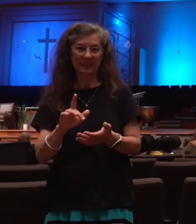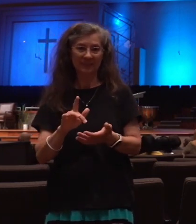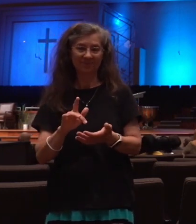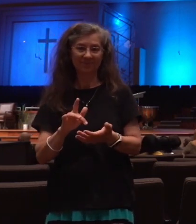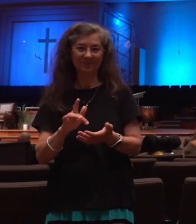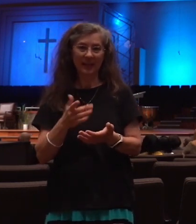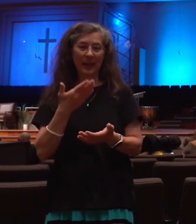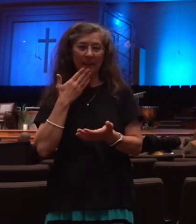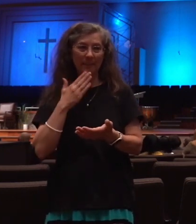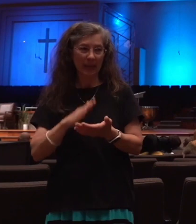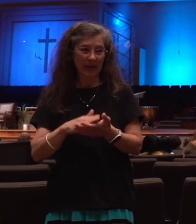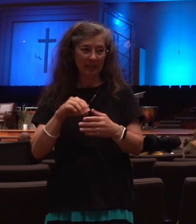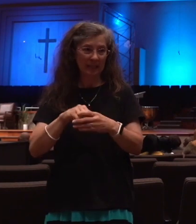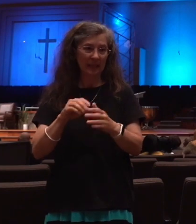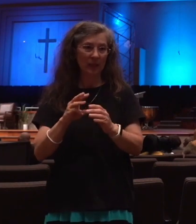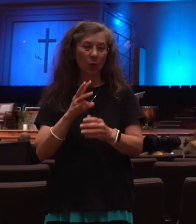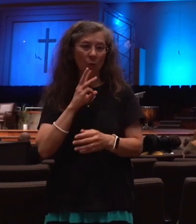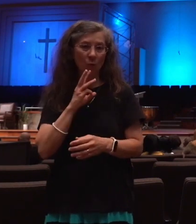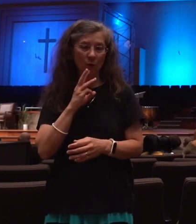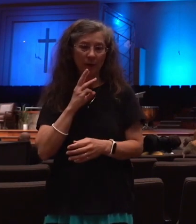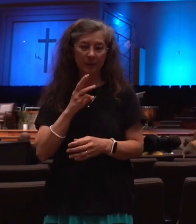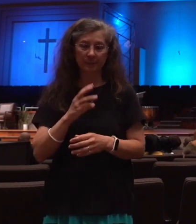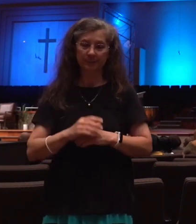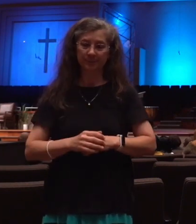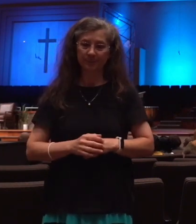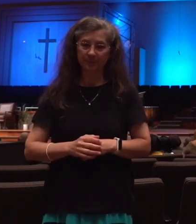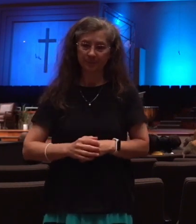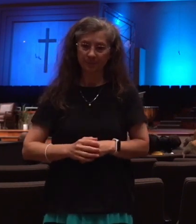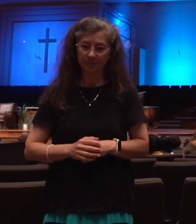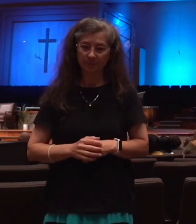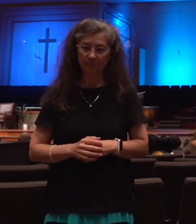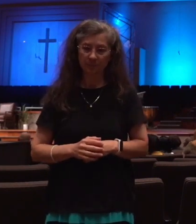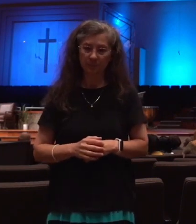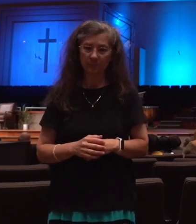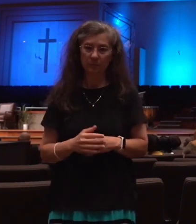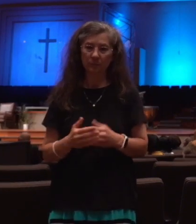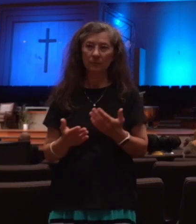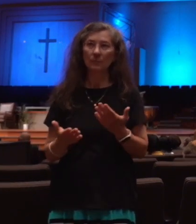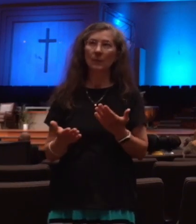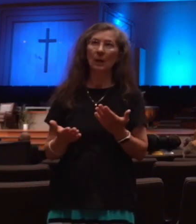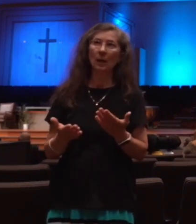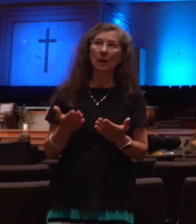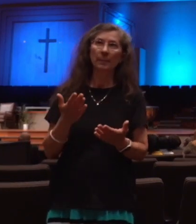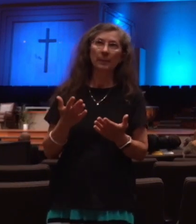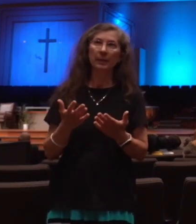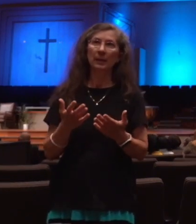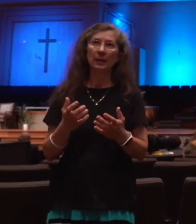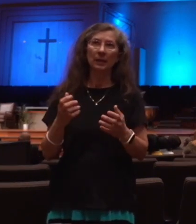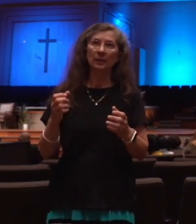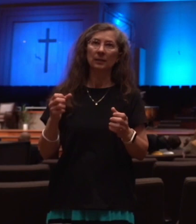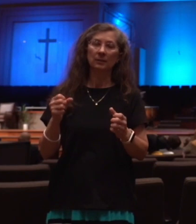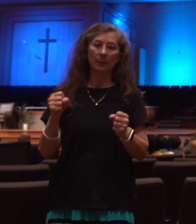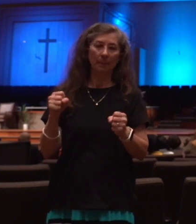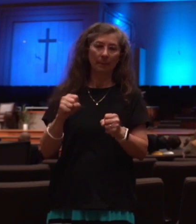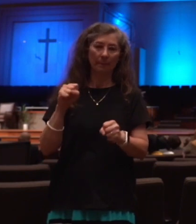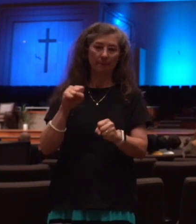Could be also fallout from perhaps bombing or who knows, warfare, so on.